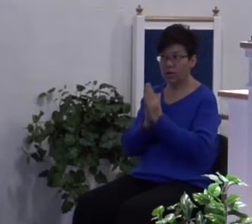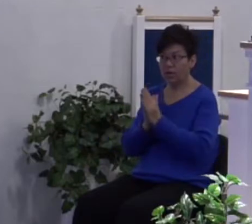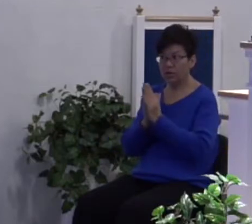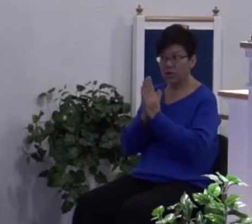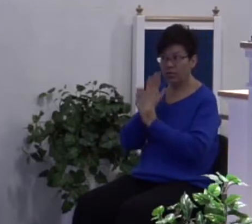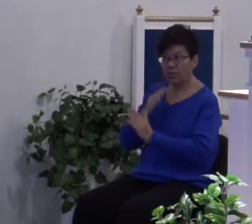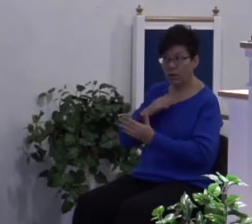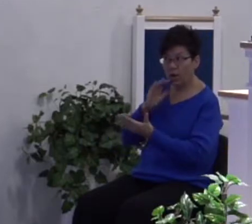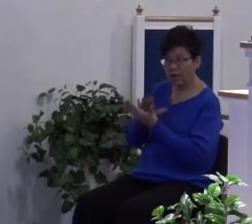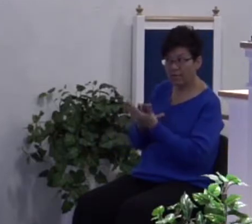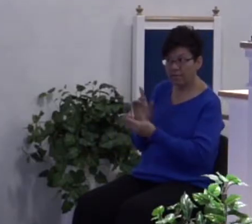wife.